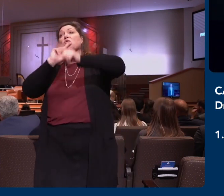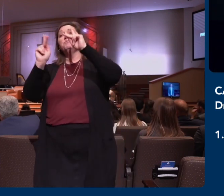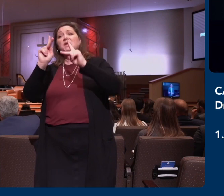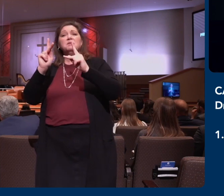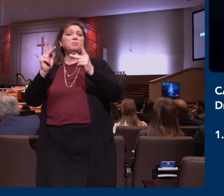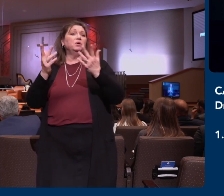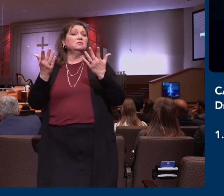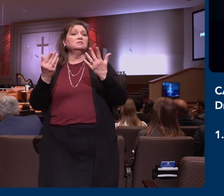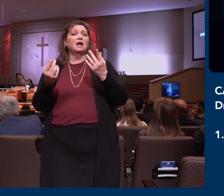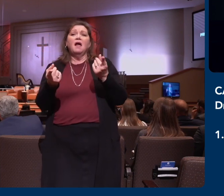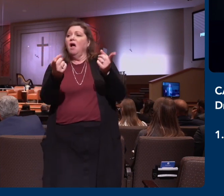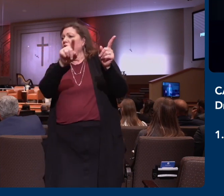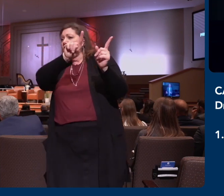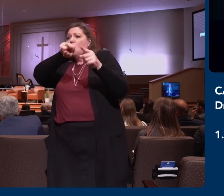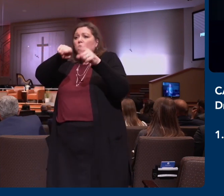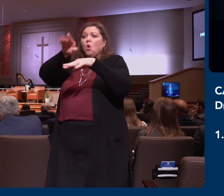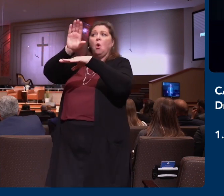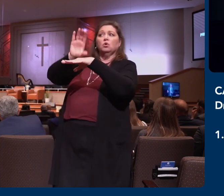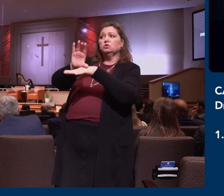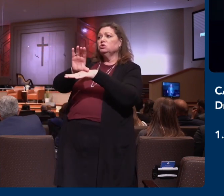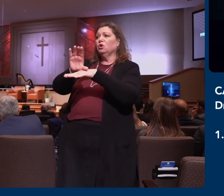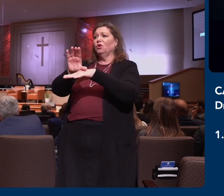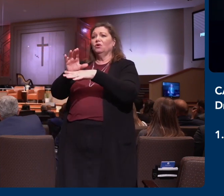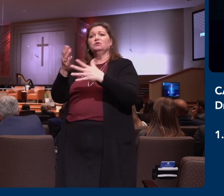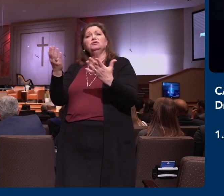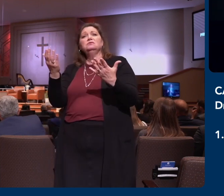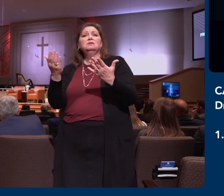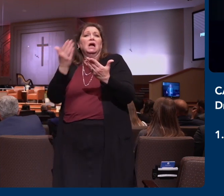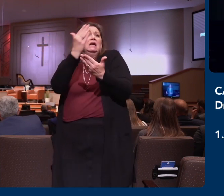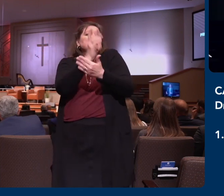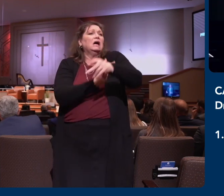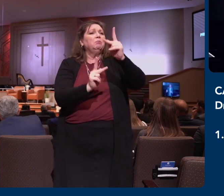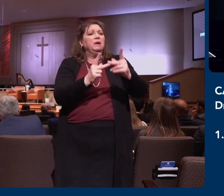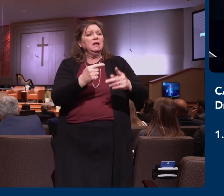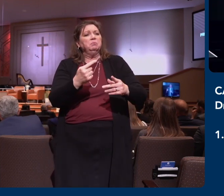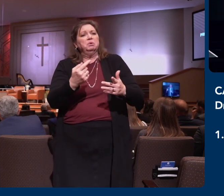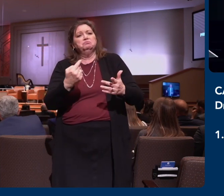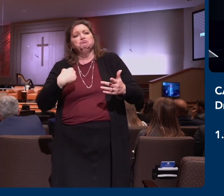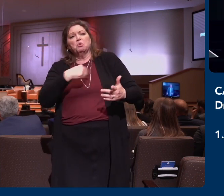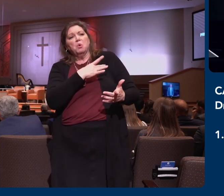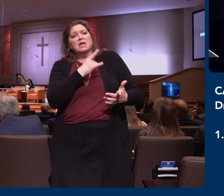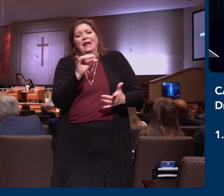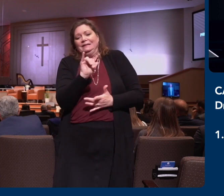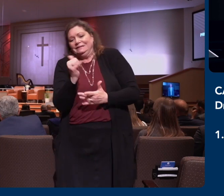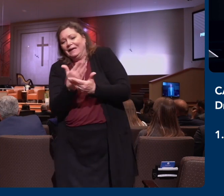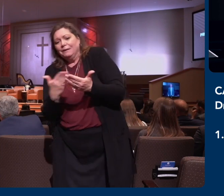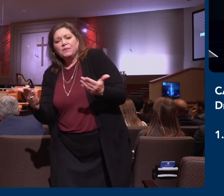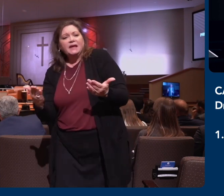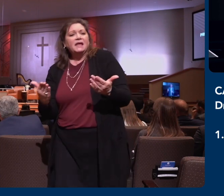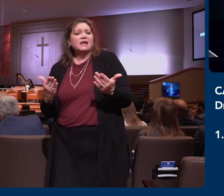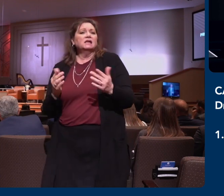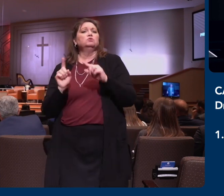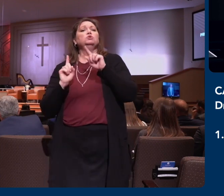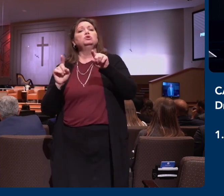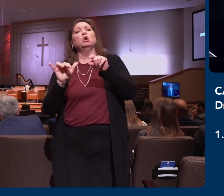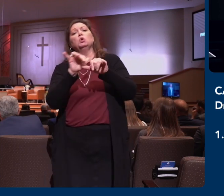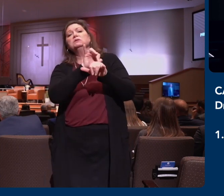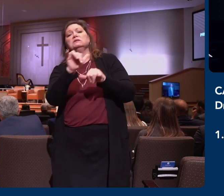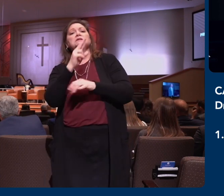kind of click with. We like the same things and we get along and we want to eat at the same restaurants and we're involved in the same sports and